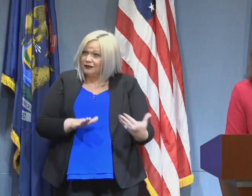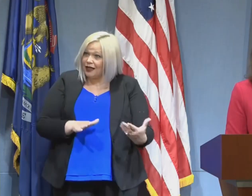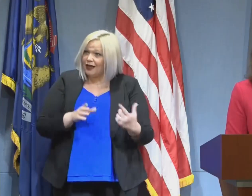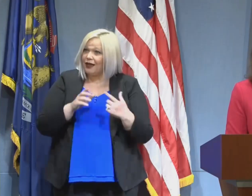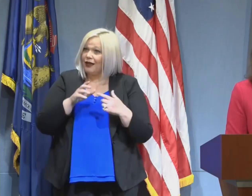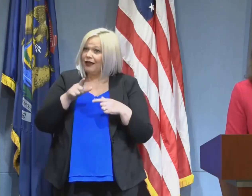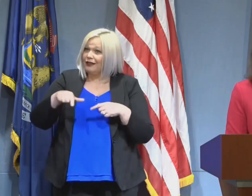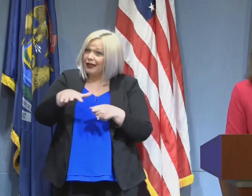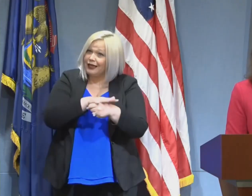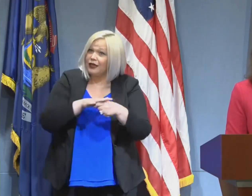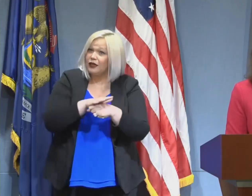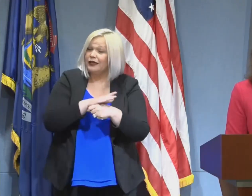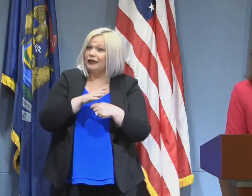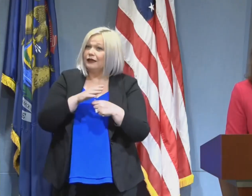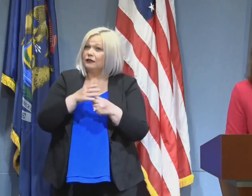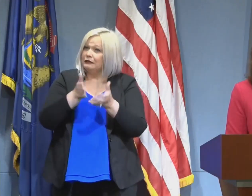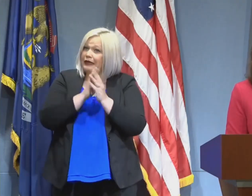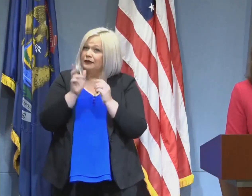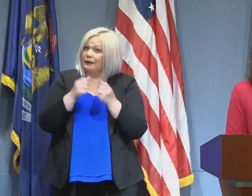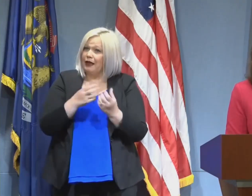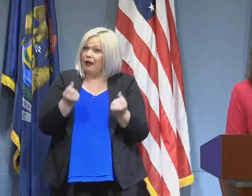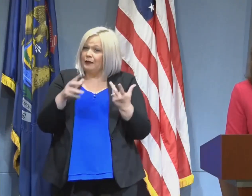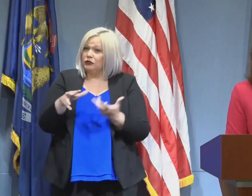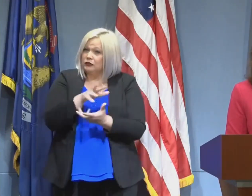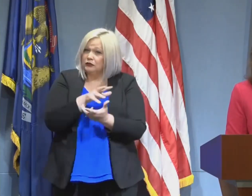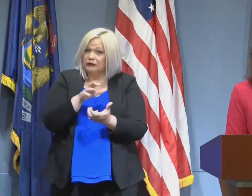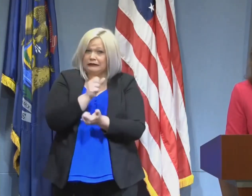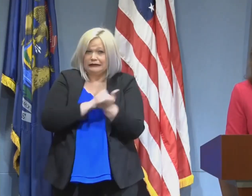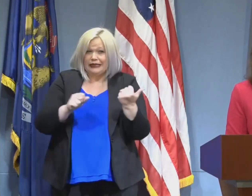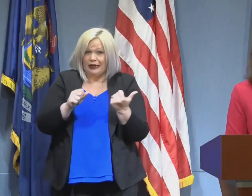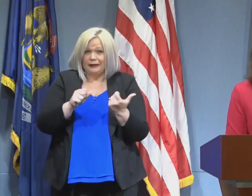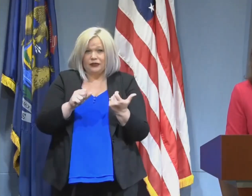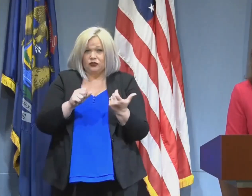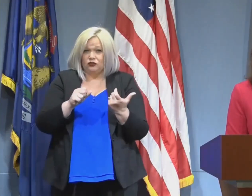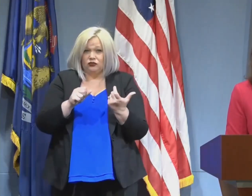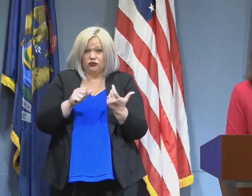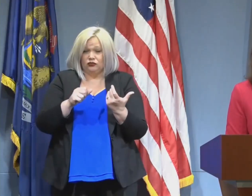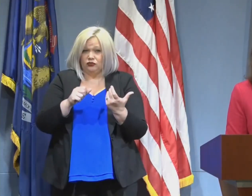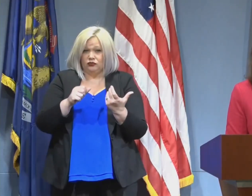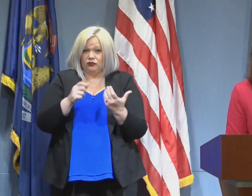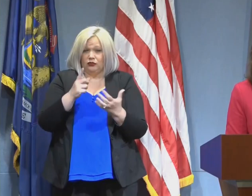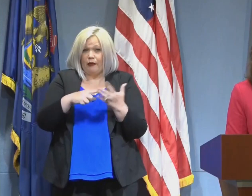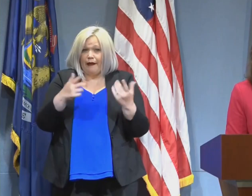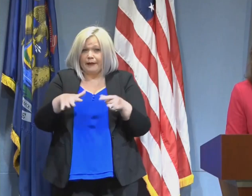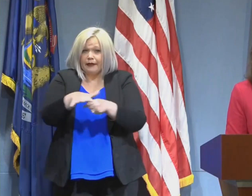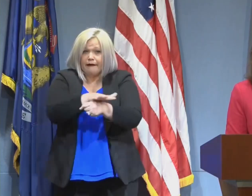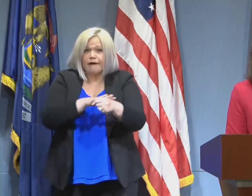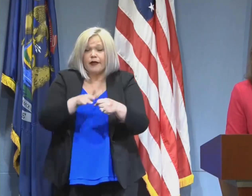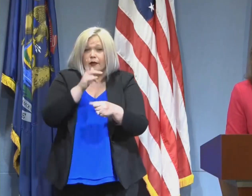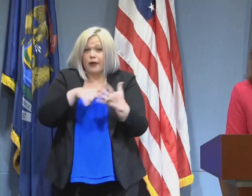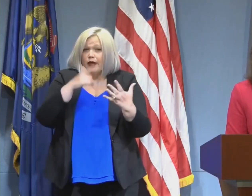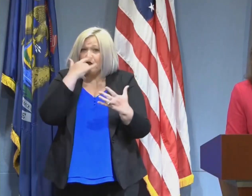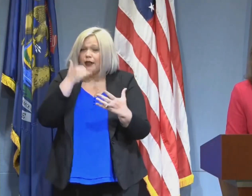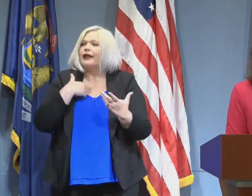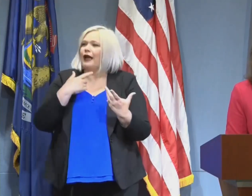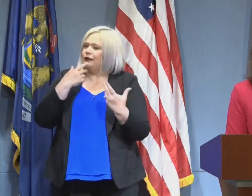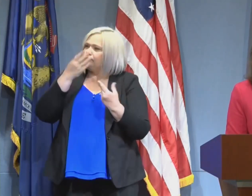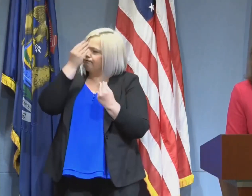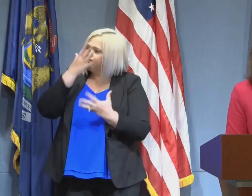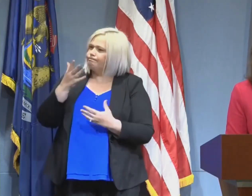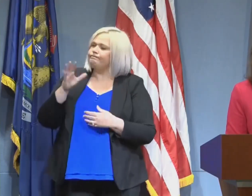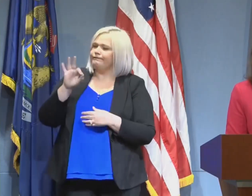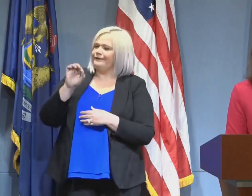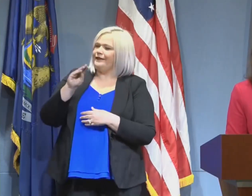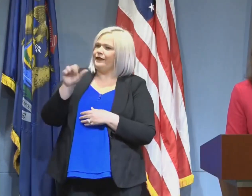asked about the extent of the damage. I confirmed that FEMA had been on hand. The regional partner in FEMA,